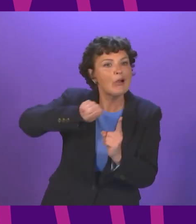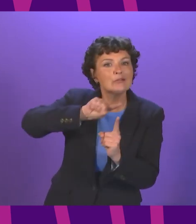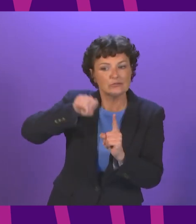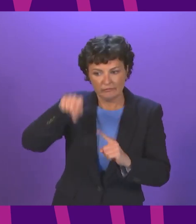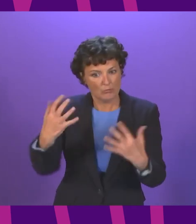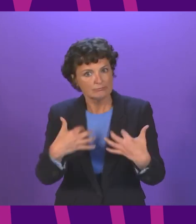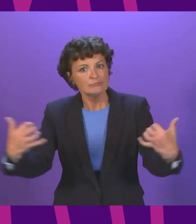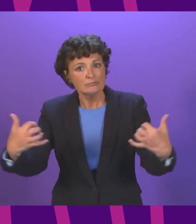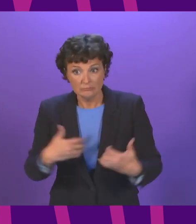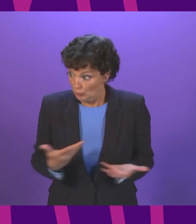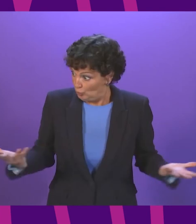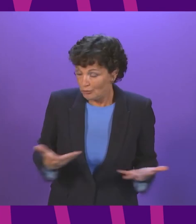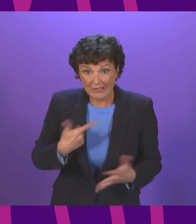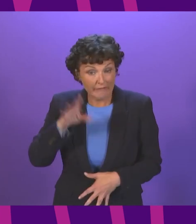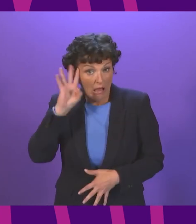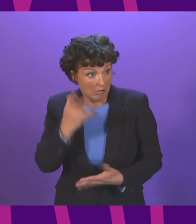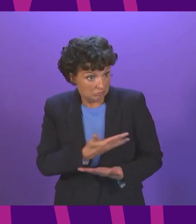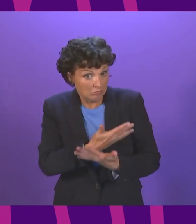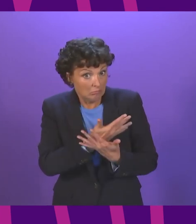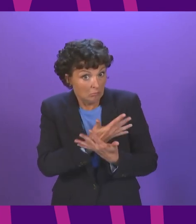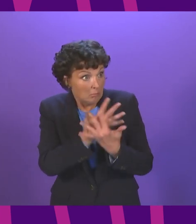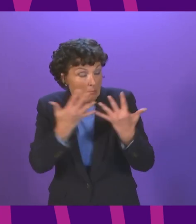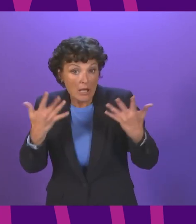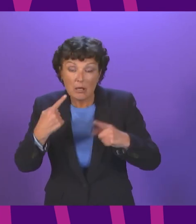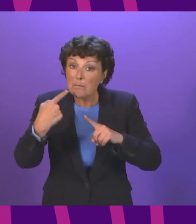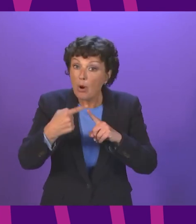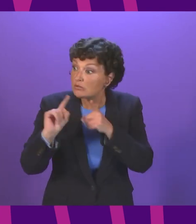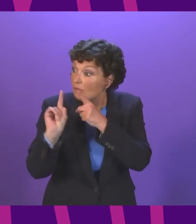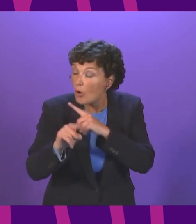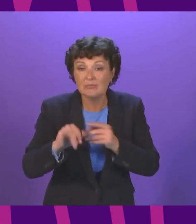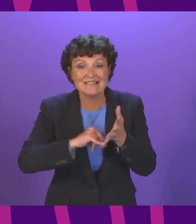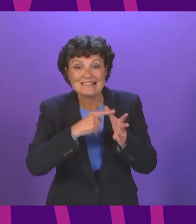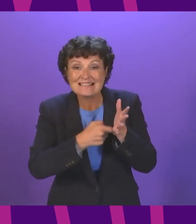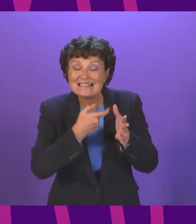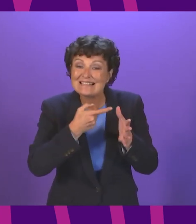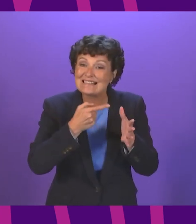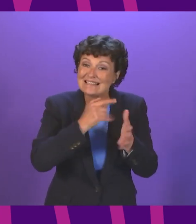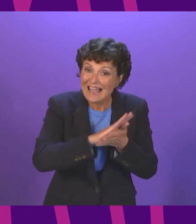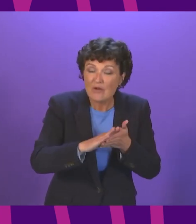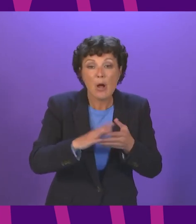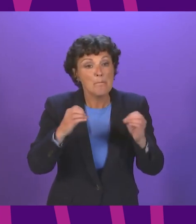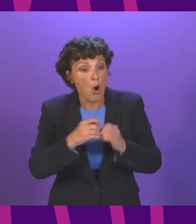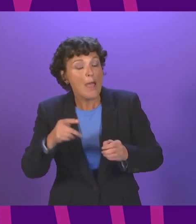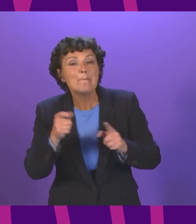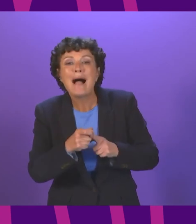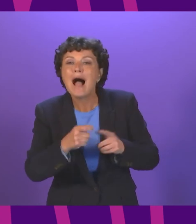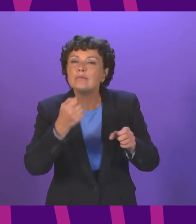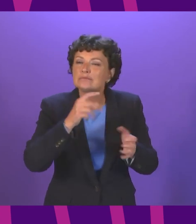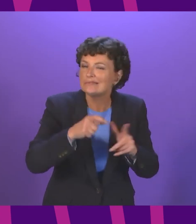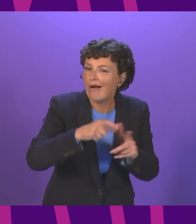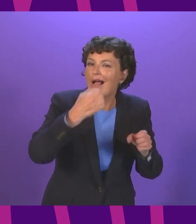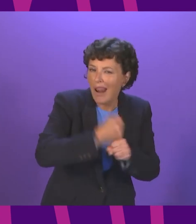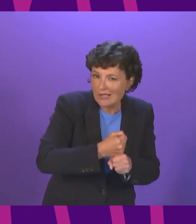many positive remarks made about the programme for government comments from Sarah Boyack and Pam Duncan-Glancy and